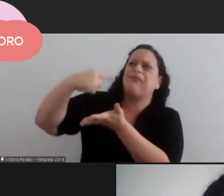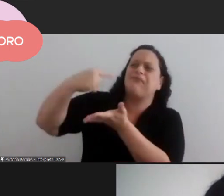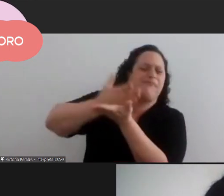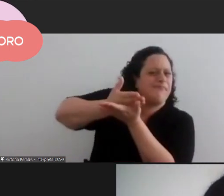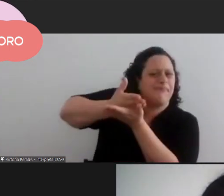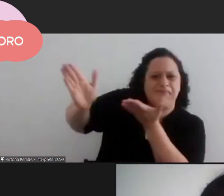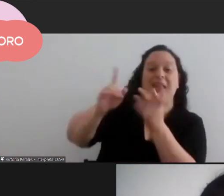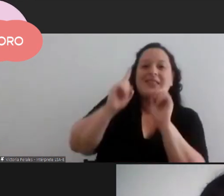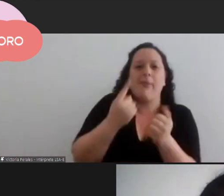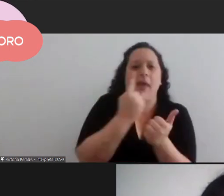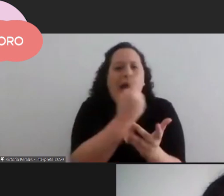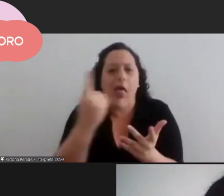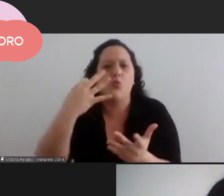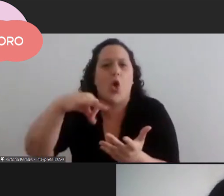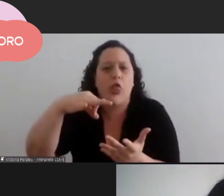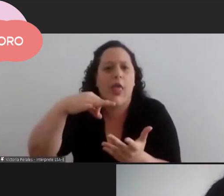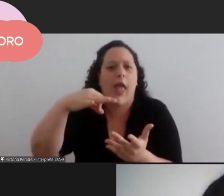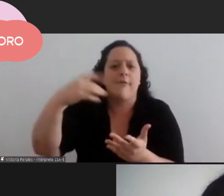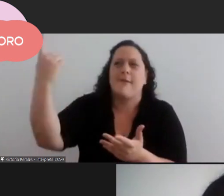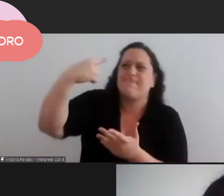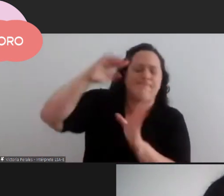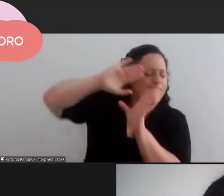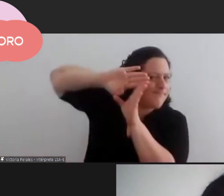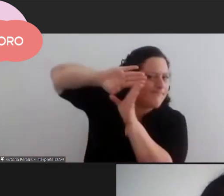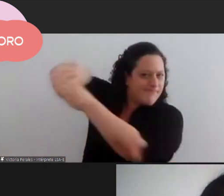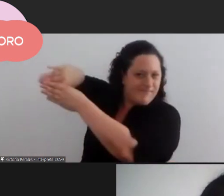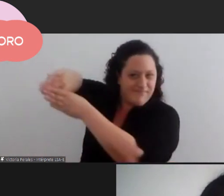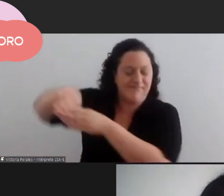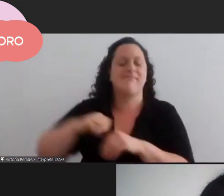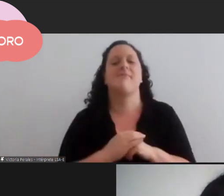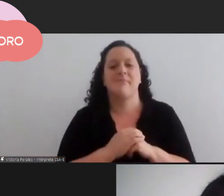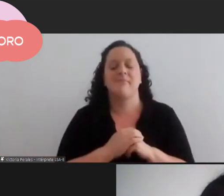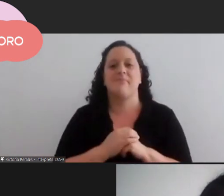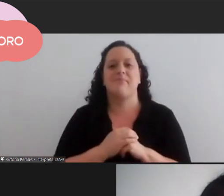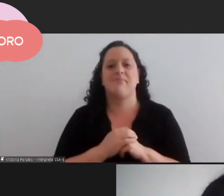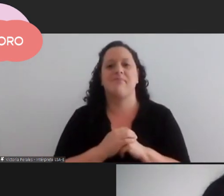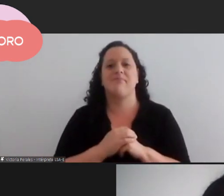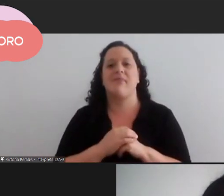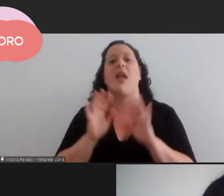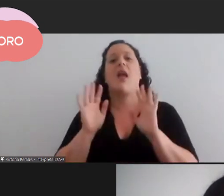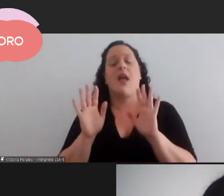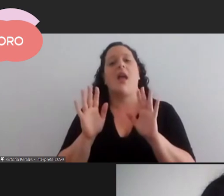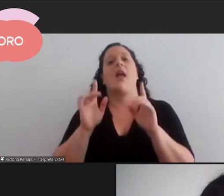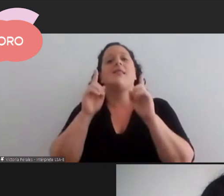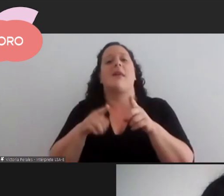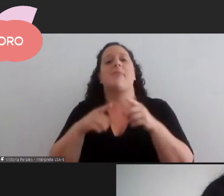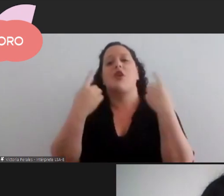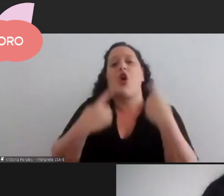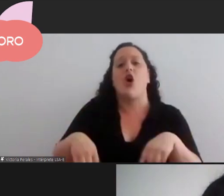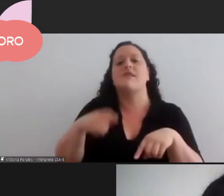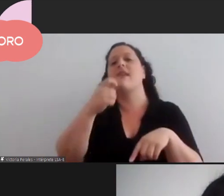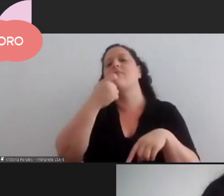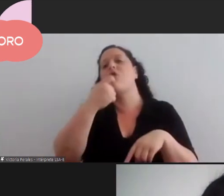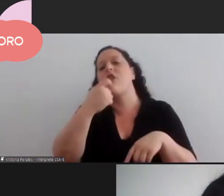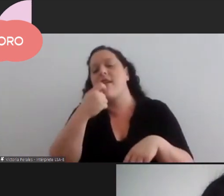gladia says our thoughts perspectives and training are colonized everything outside